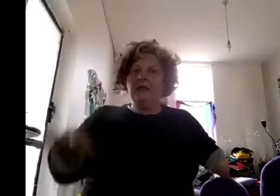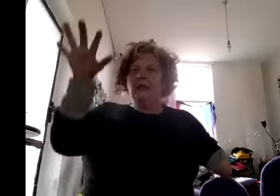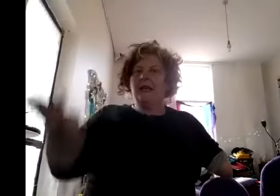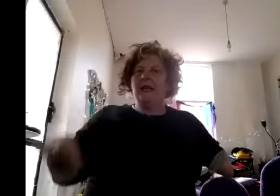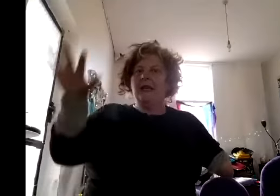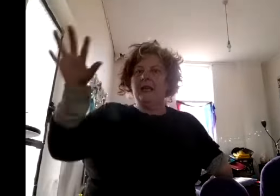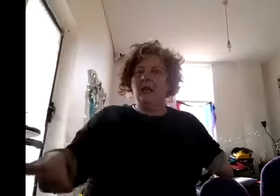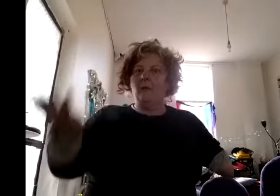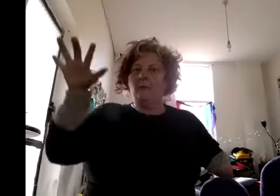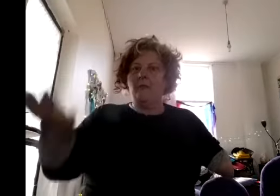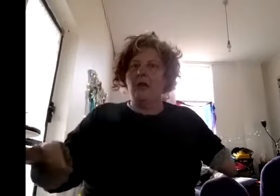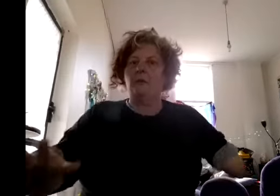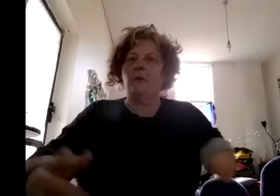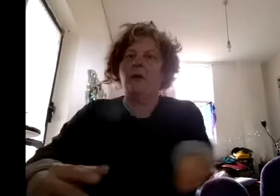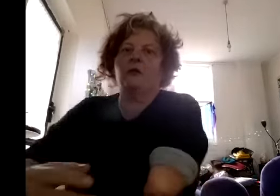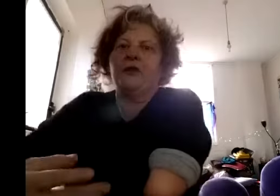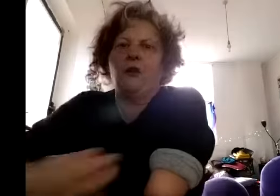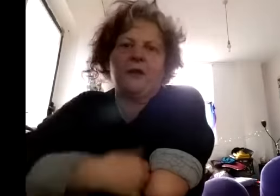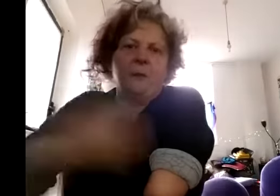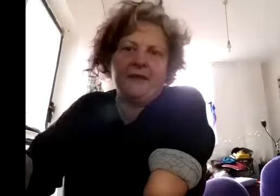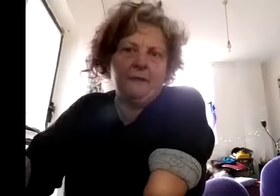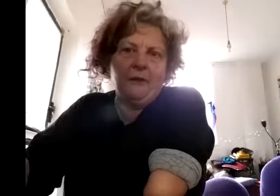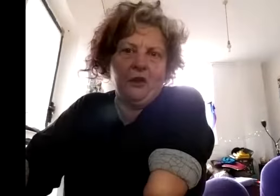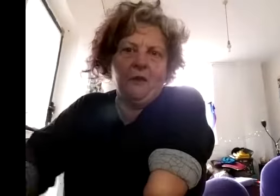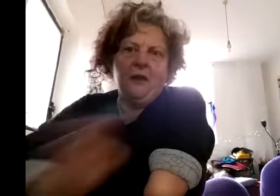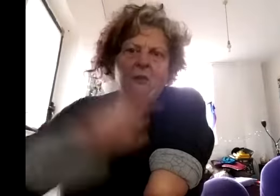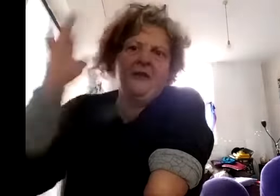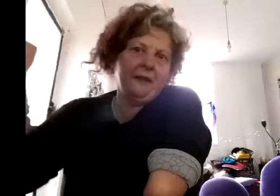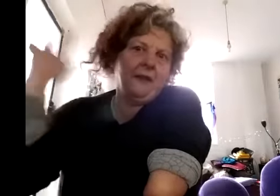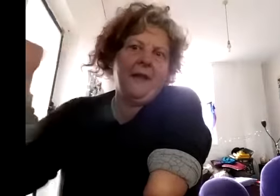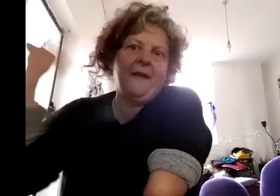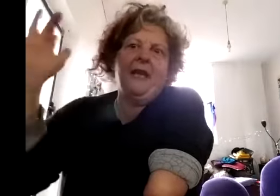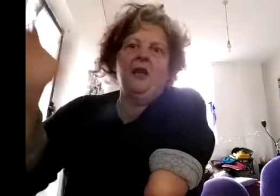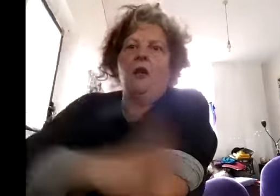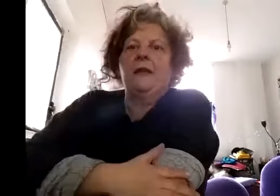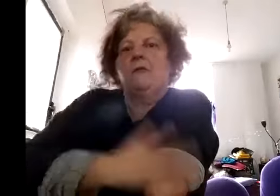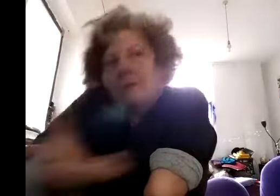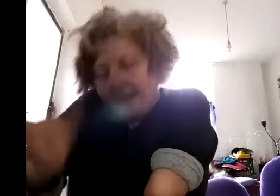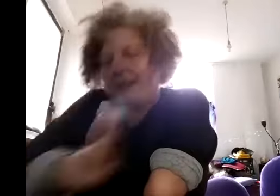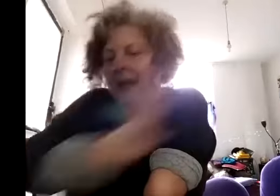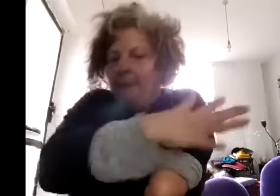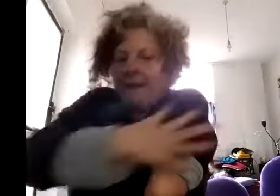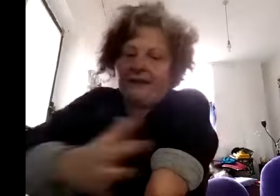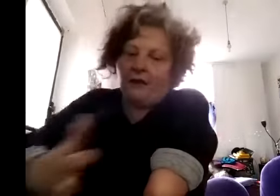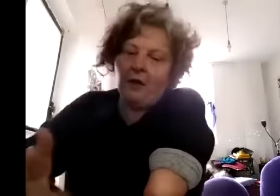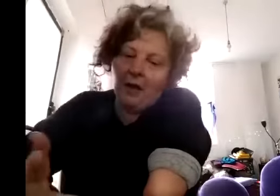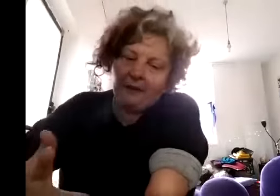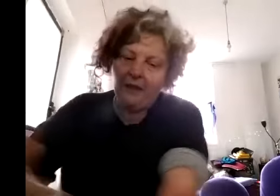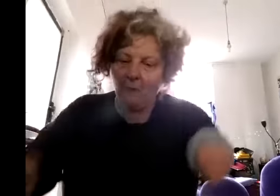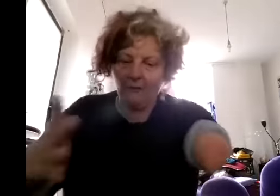clear in our um promotional material because most of the stuff we do a little out there you know and and some less so but um so